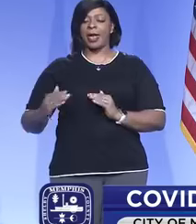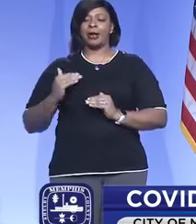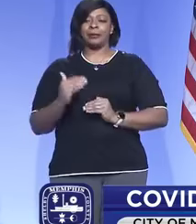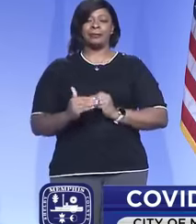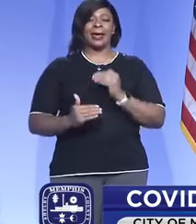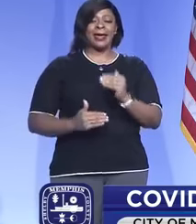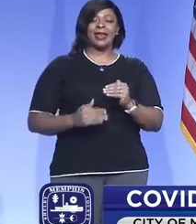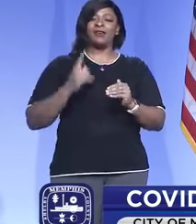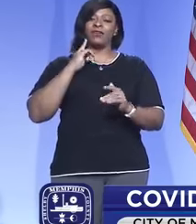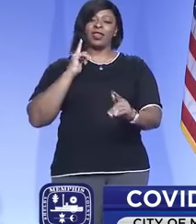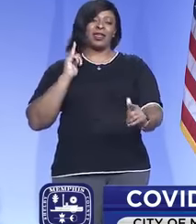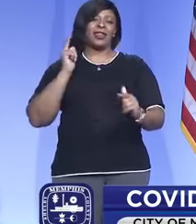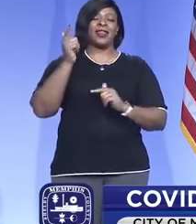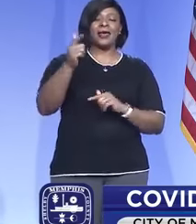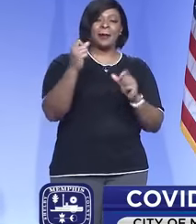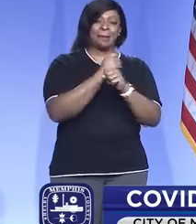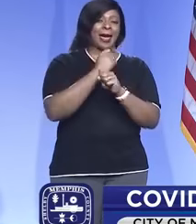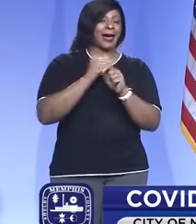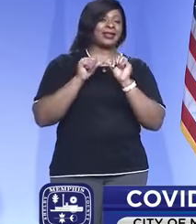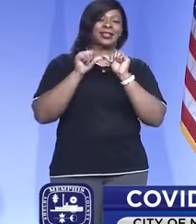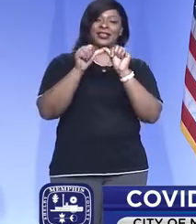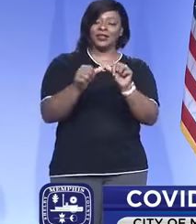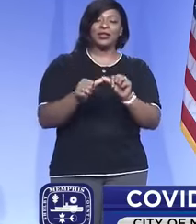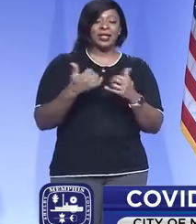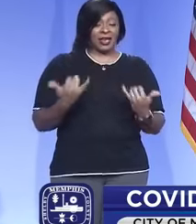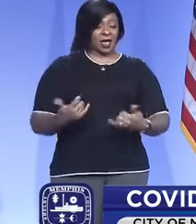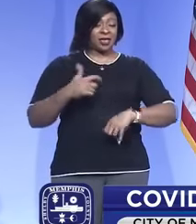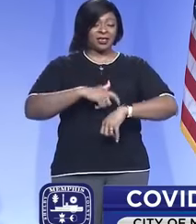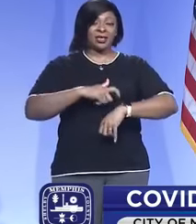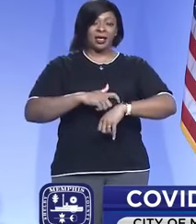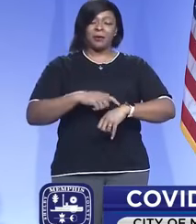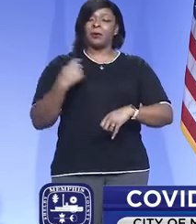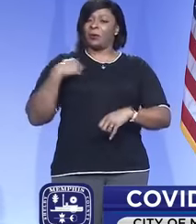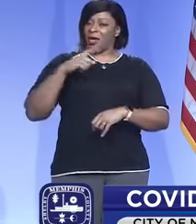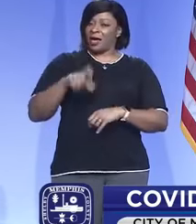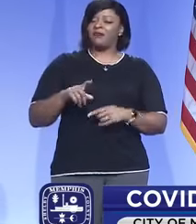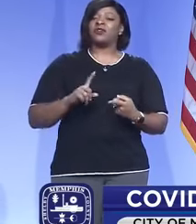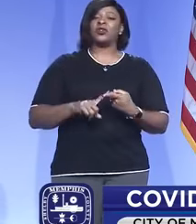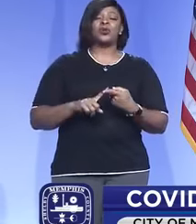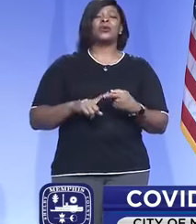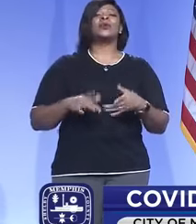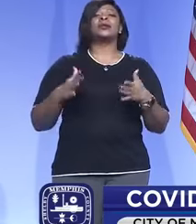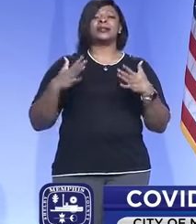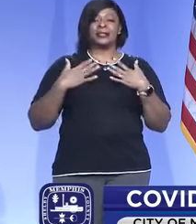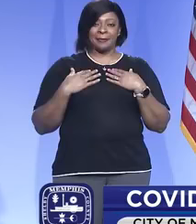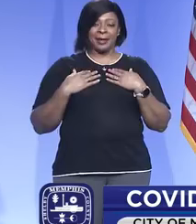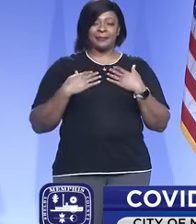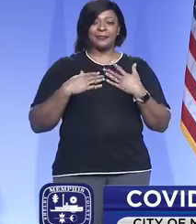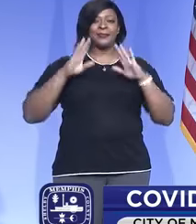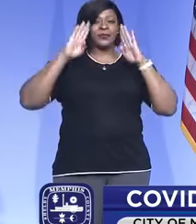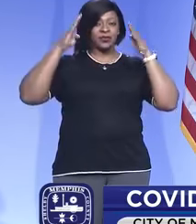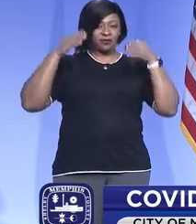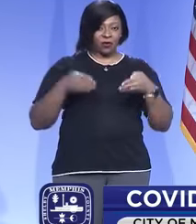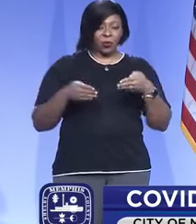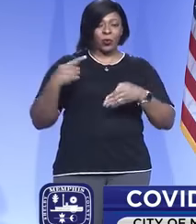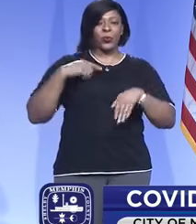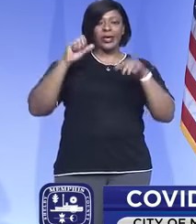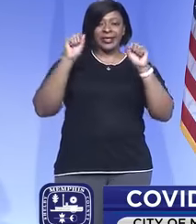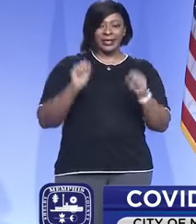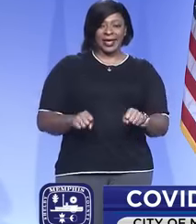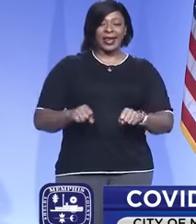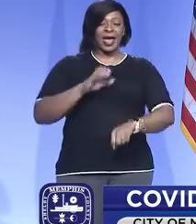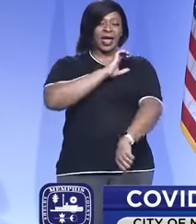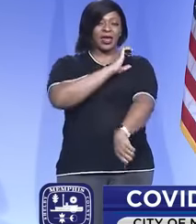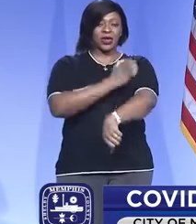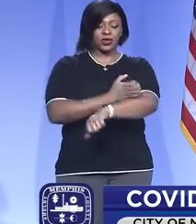of the battle. And I would say this is the time that we need to step back and really focus so that we can put our